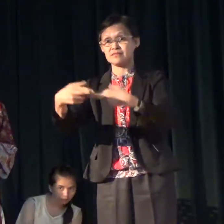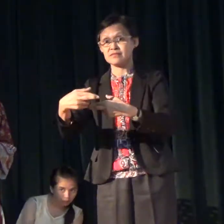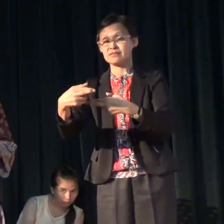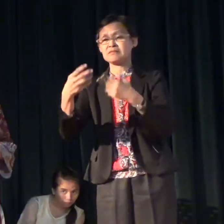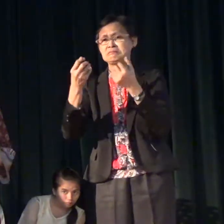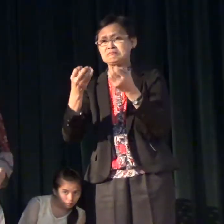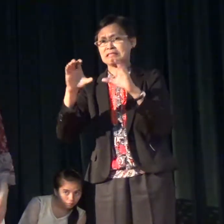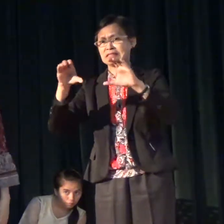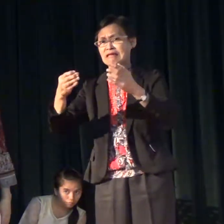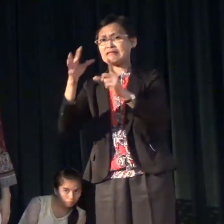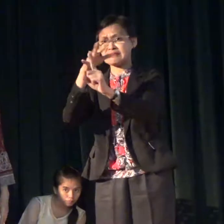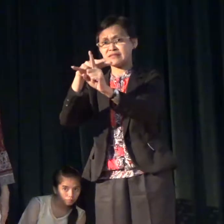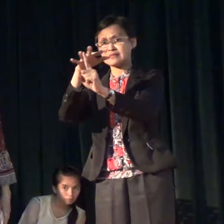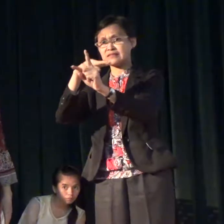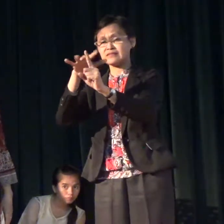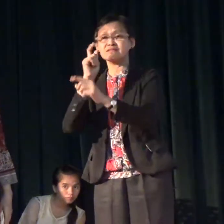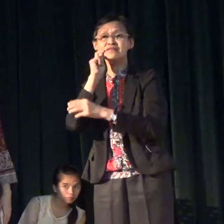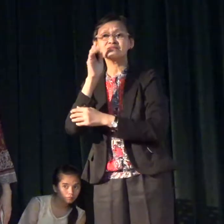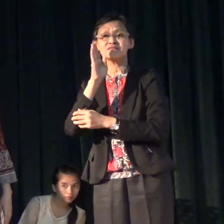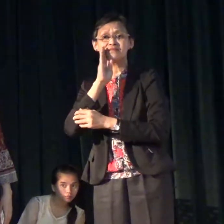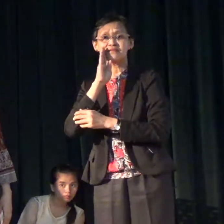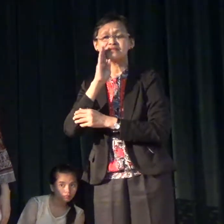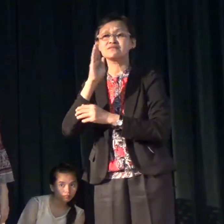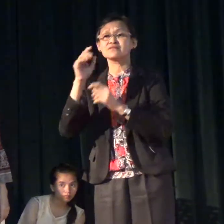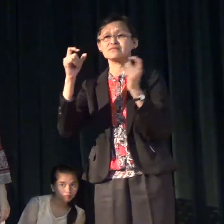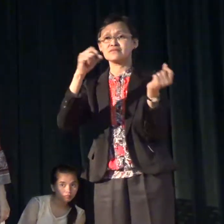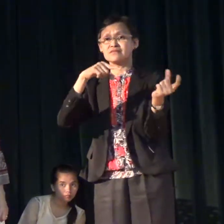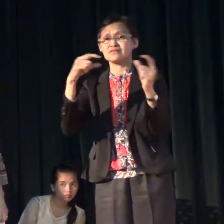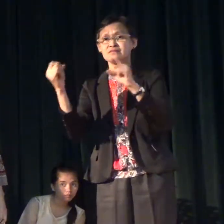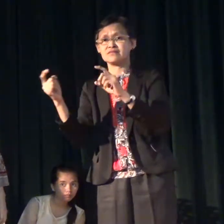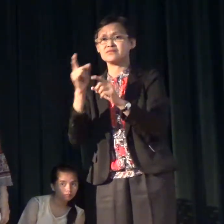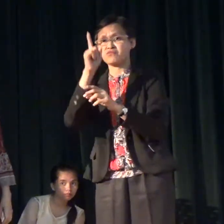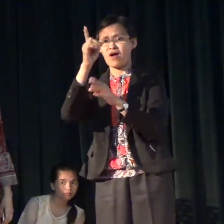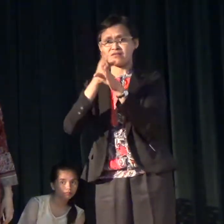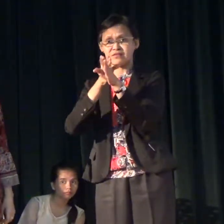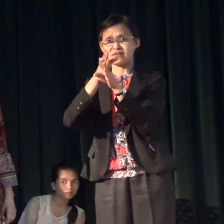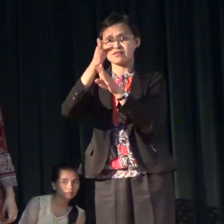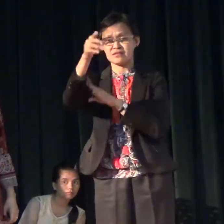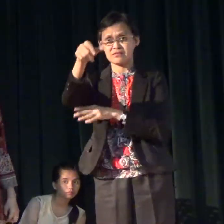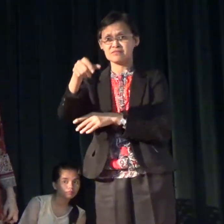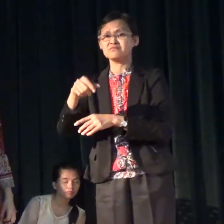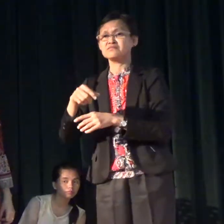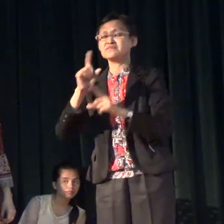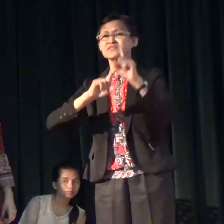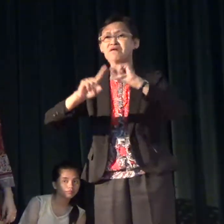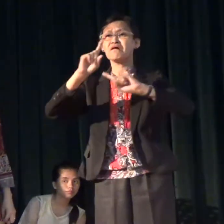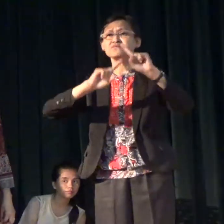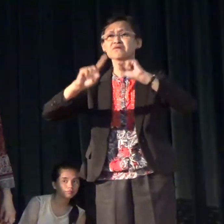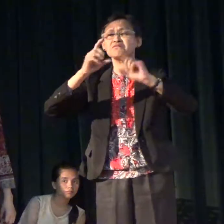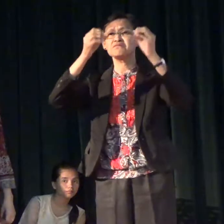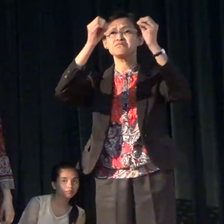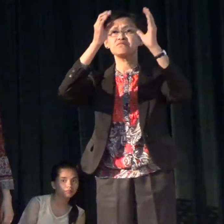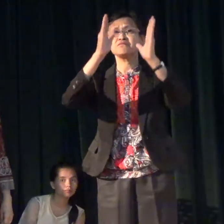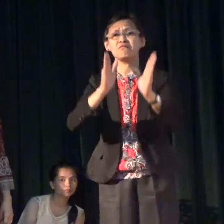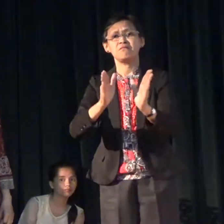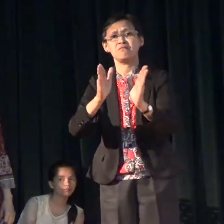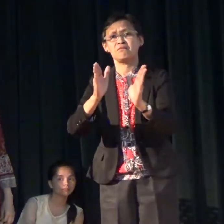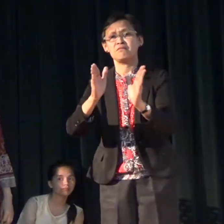I have observed, communication is very one-way. Sign ang sign si teacher.